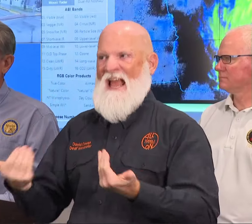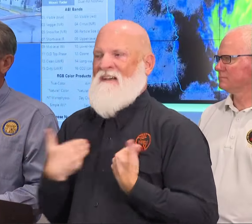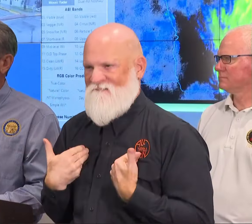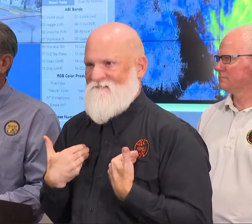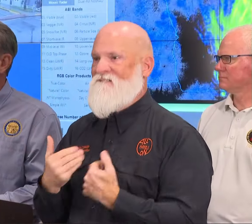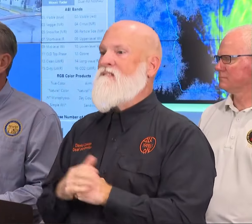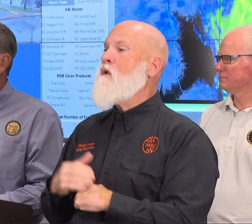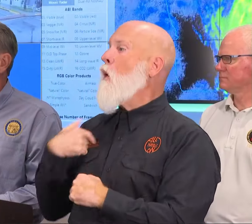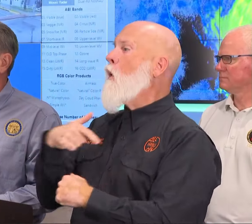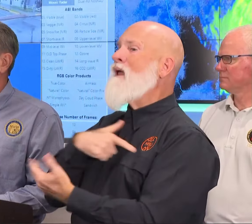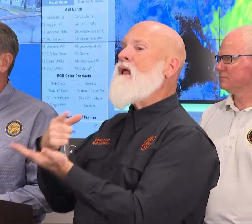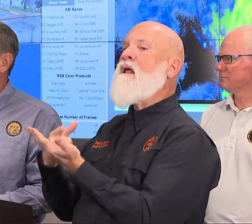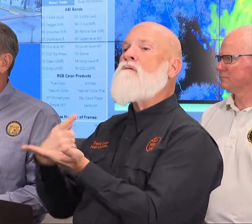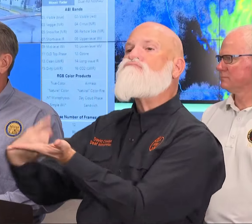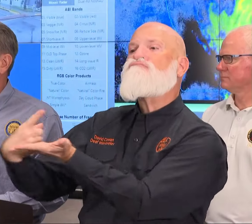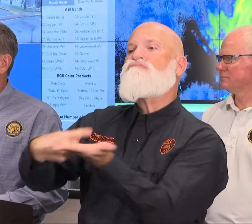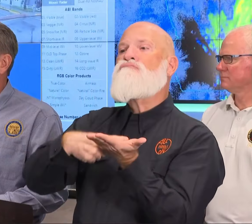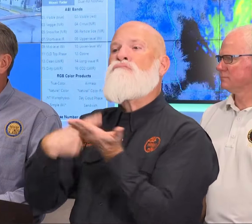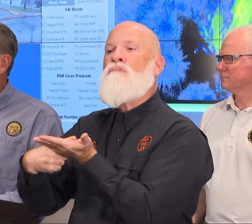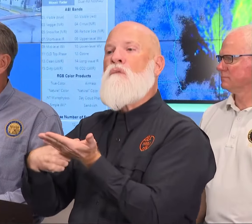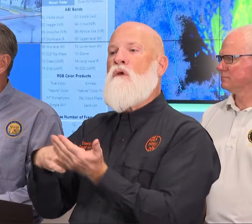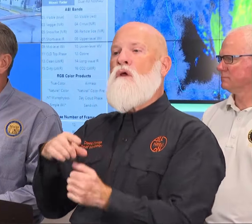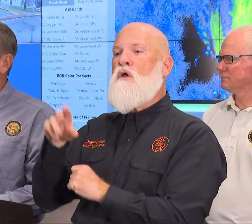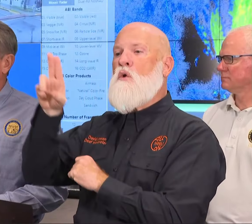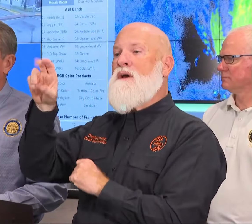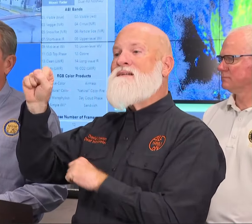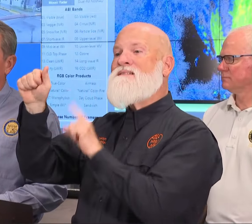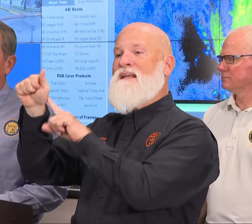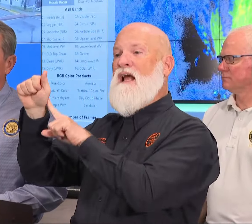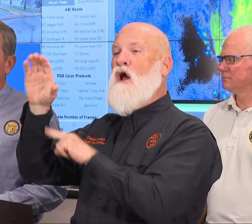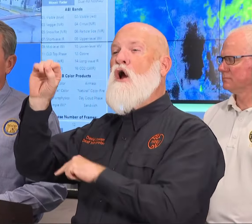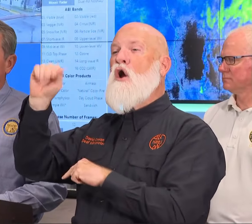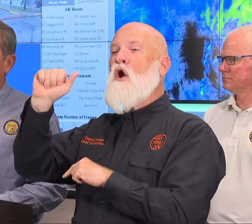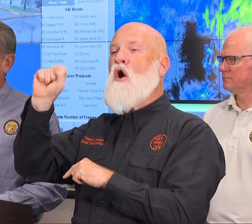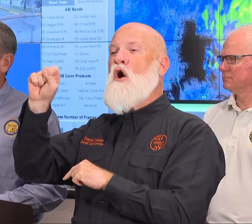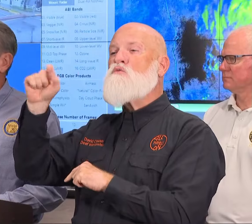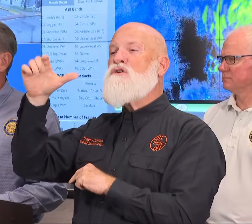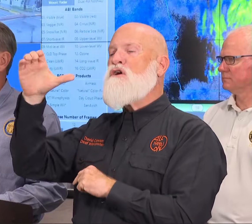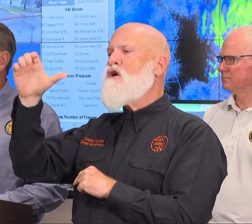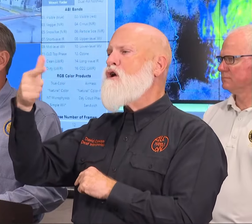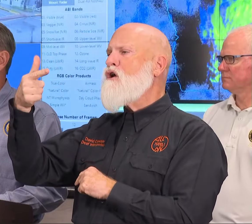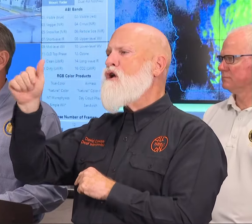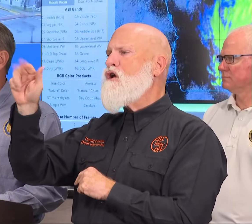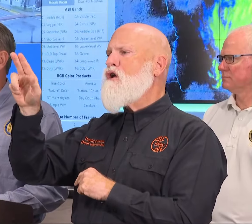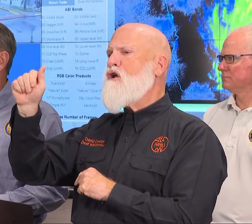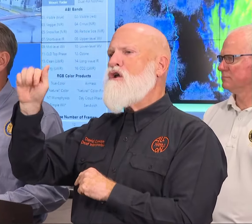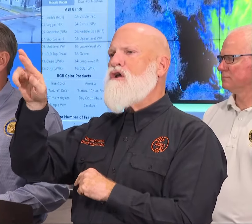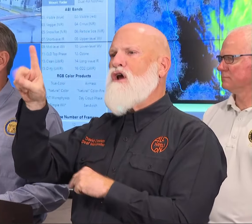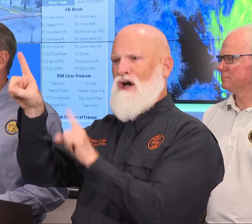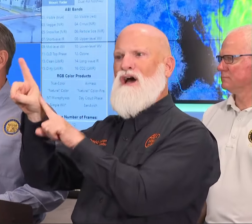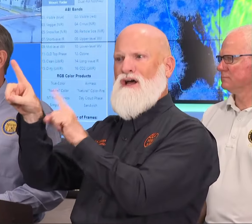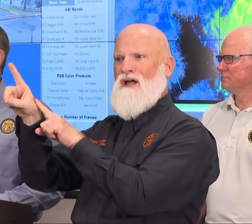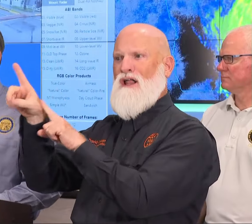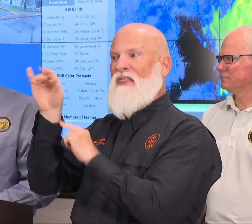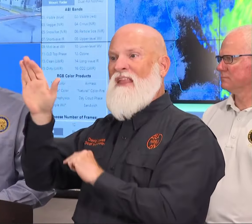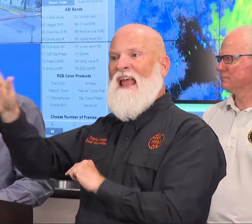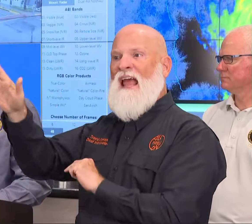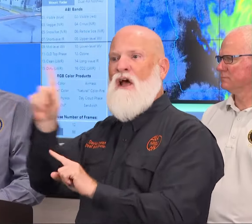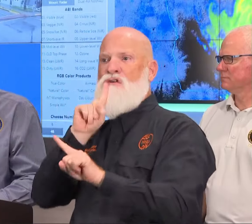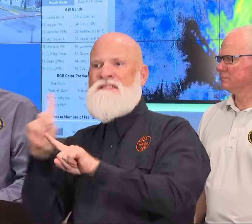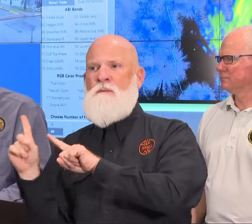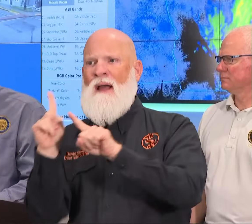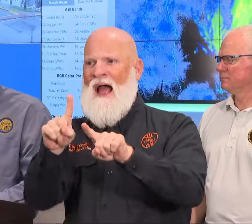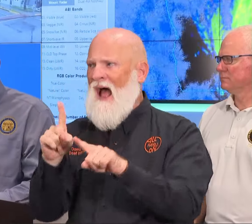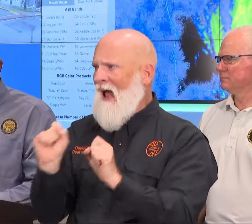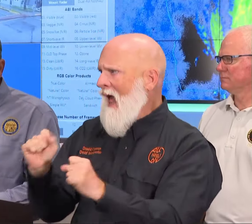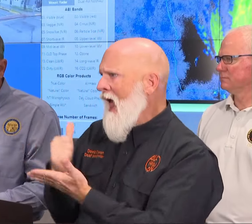States Coast Guard discussing our reports and their response to help us with other activities